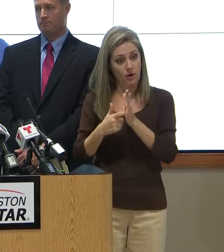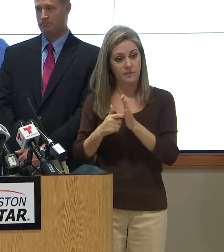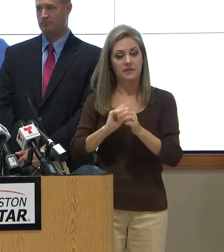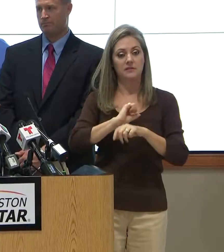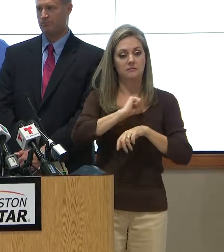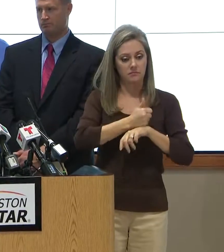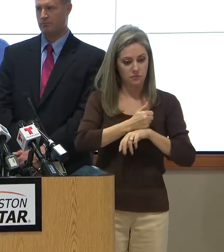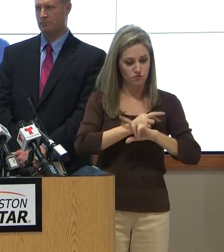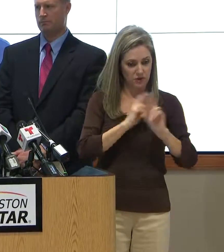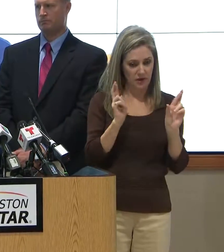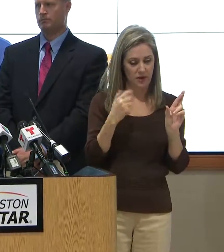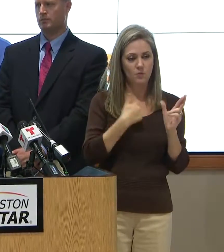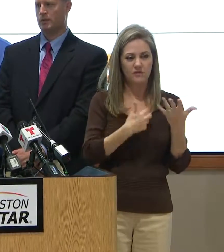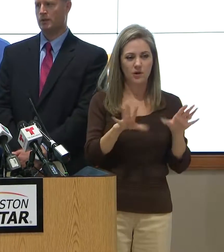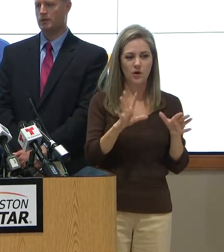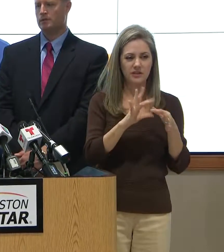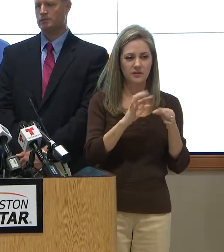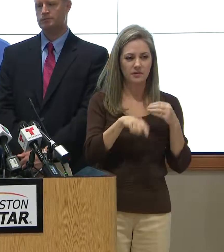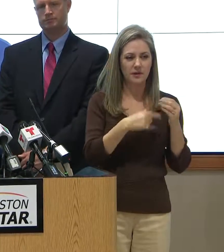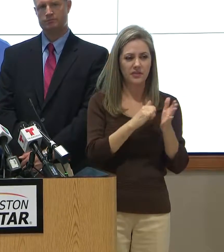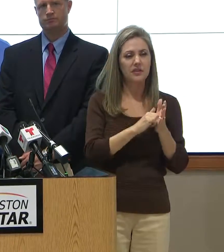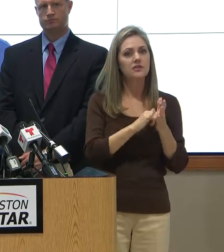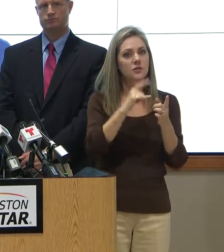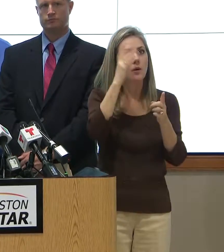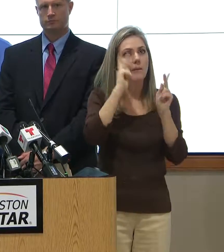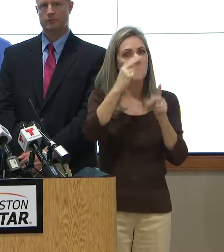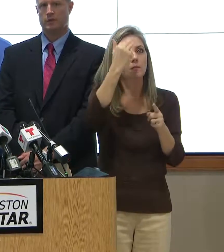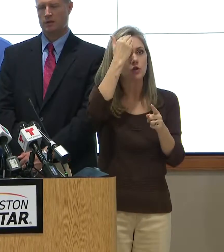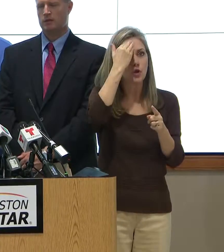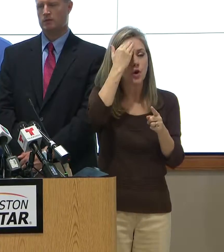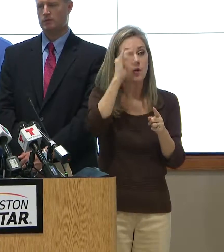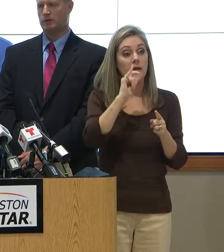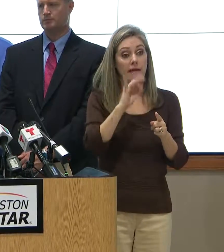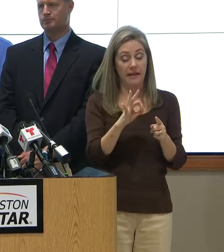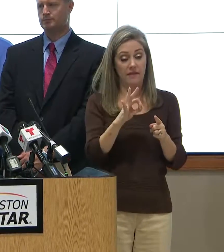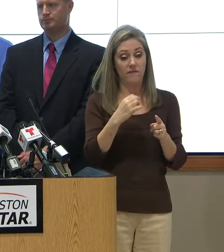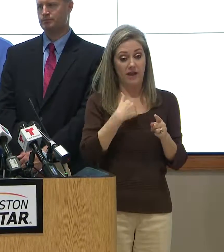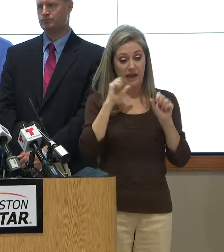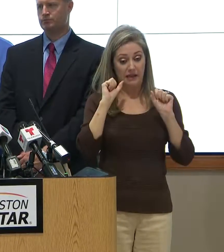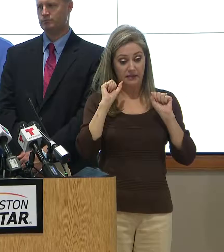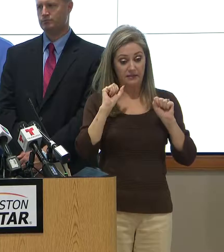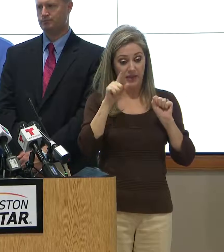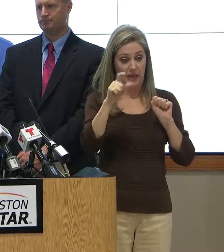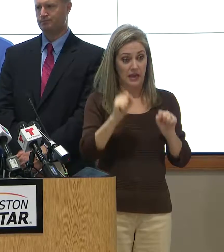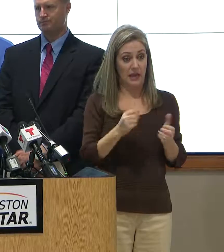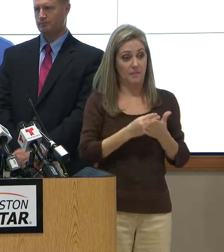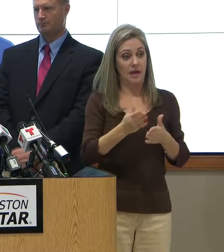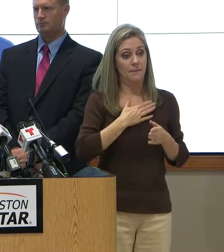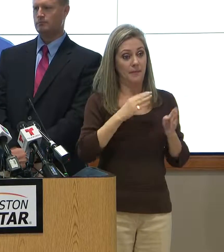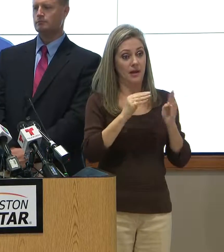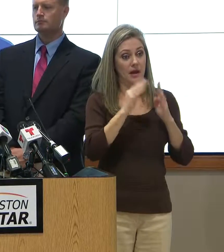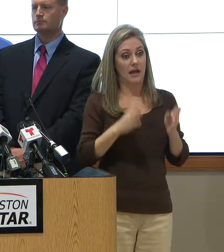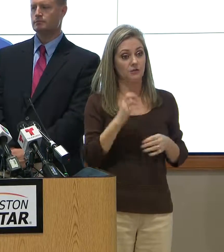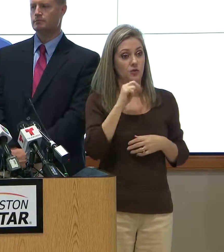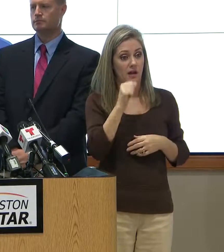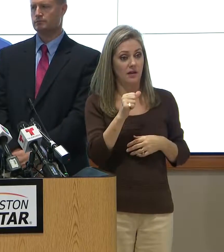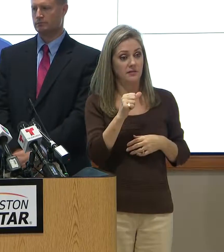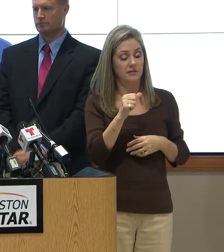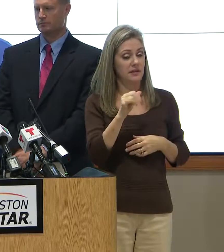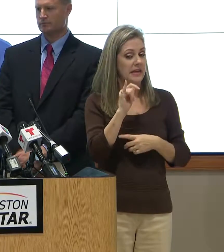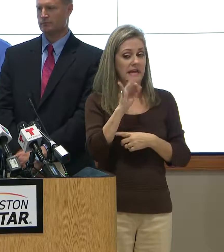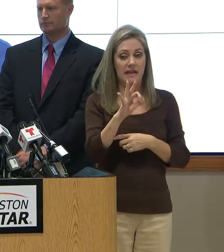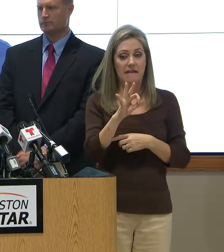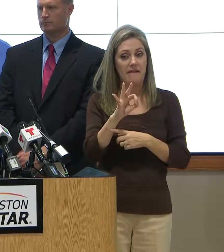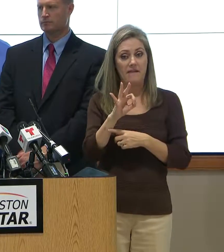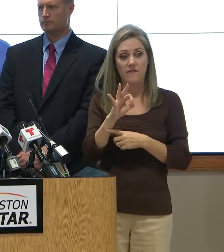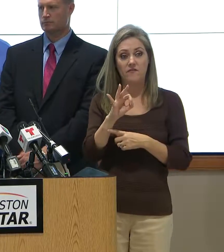place, and we've talked about this, so that somebody knows if they're going to be bought out or not. Even if the actual buyout doesn't